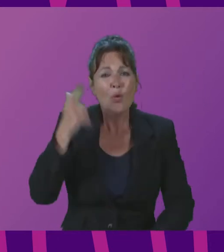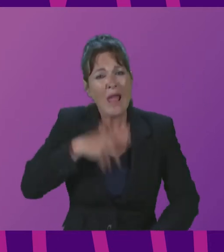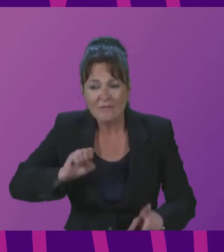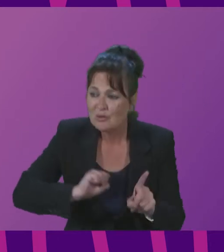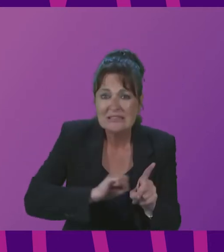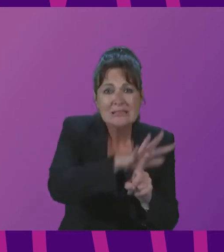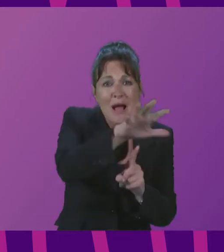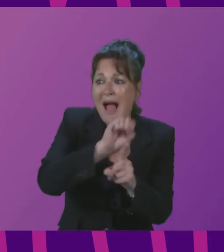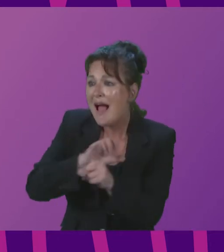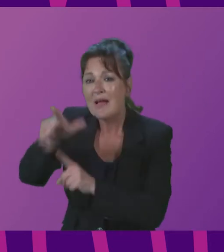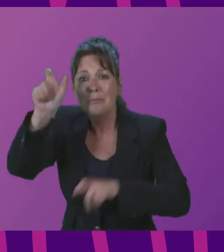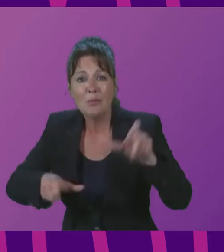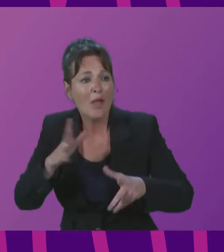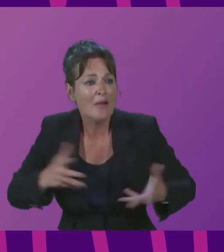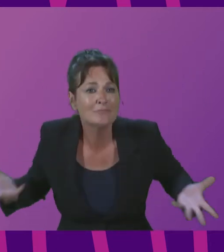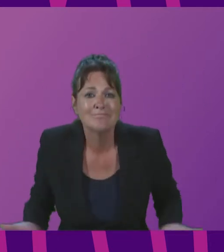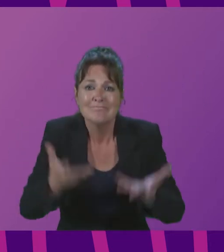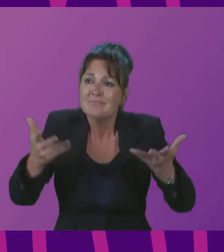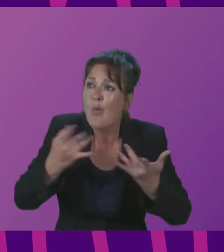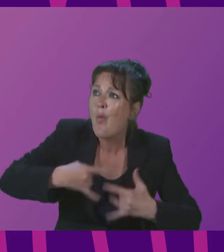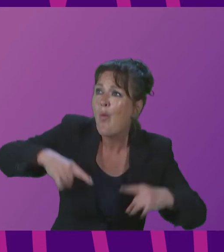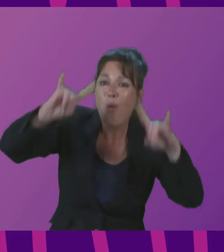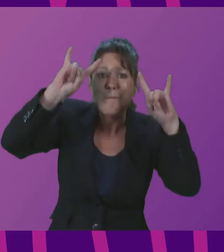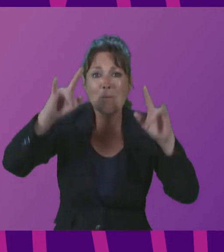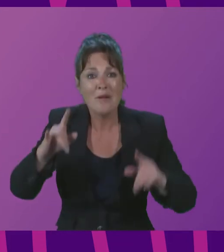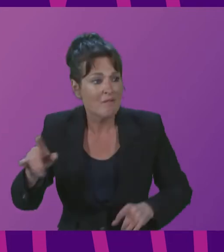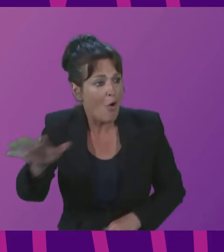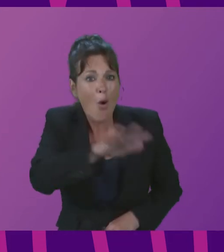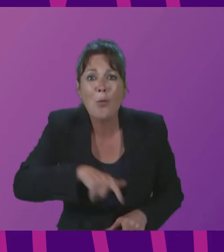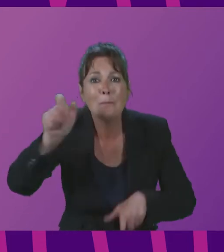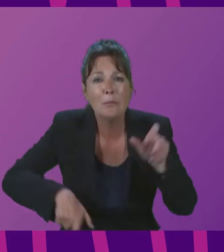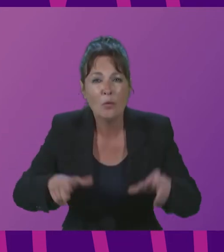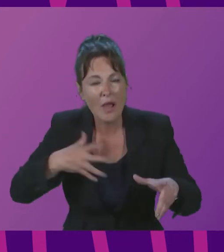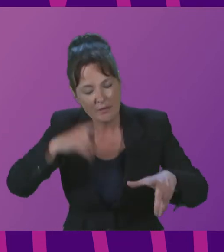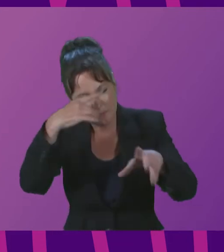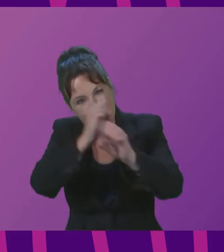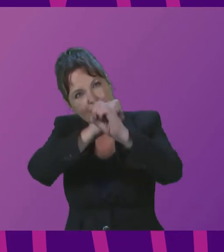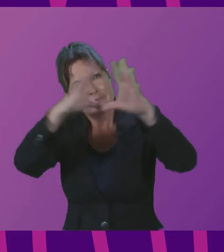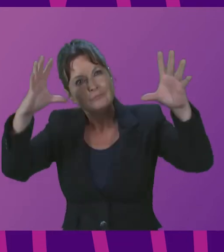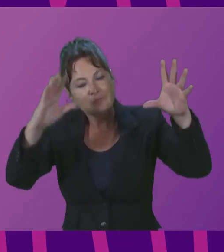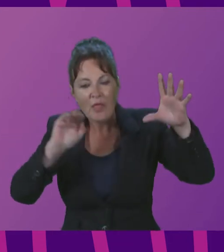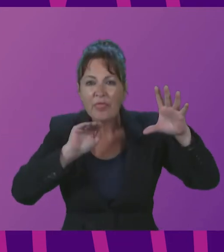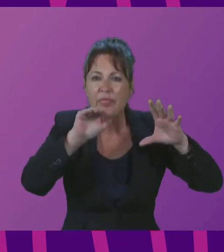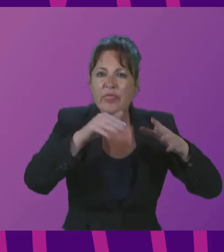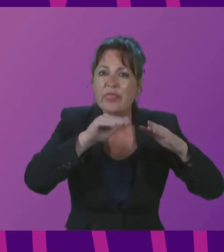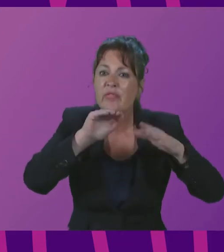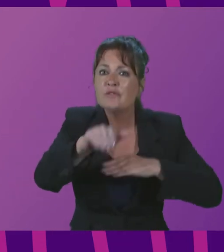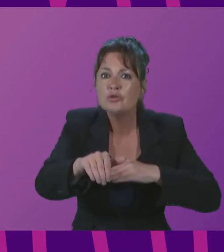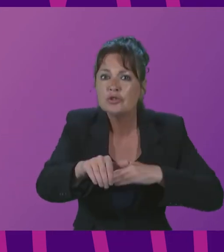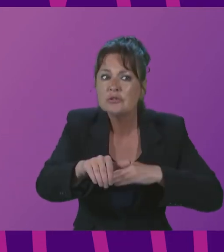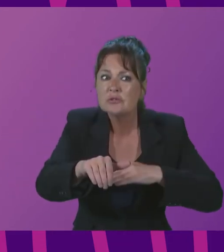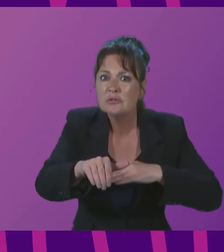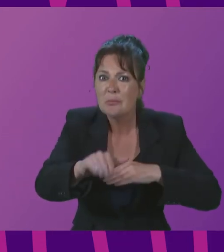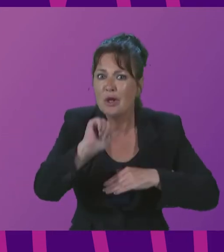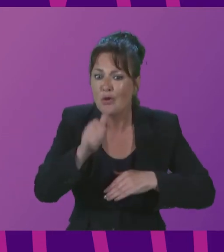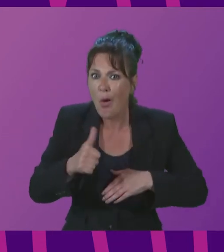is a verb and perpetuate it build on it we need to see what the future looks like outside of the systems that cause